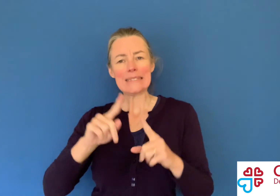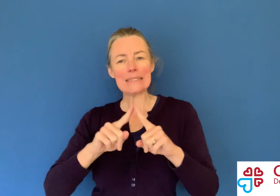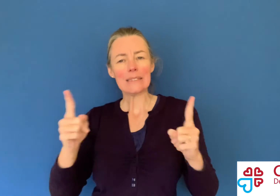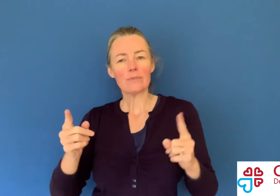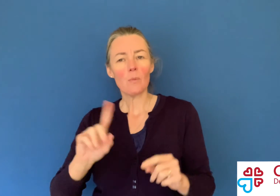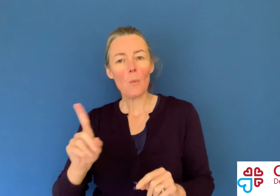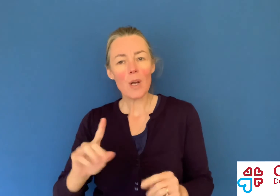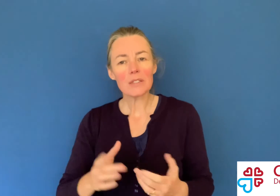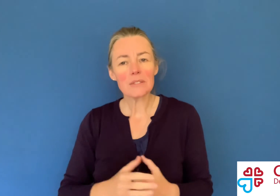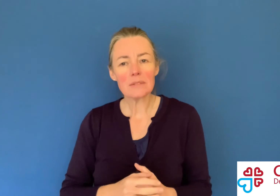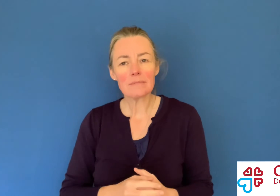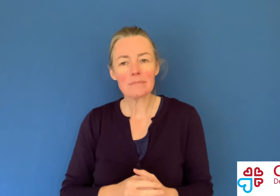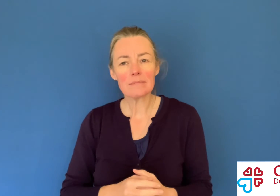But what would you like to see different?